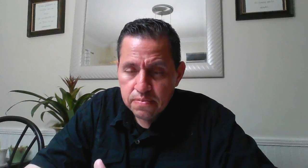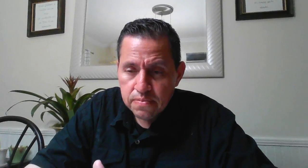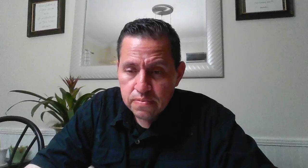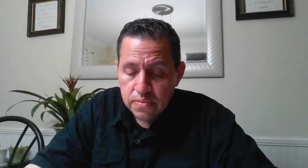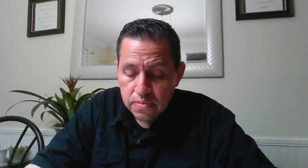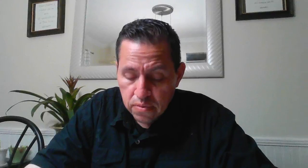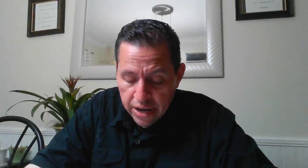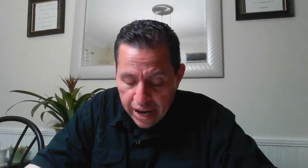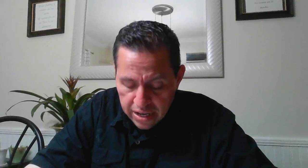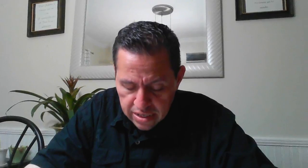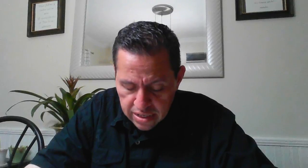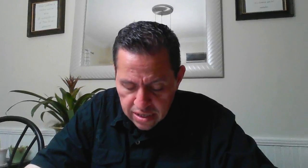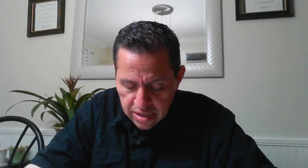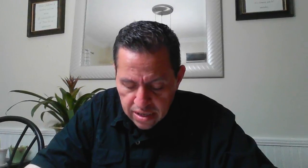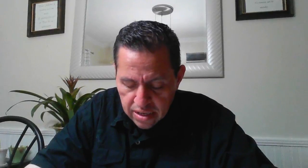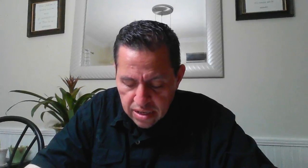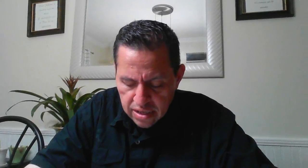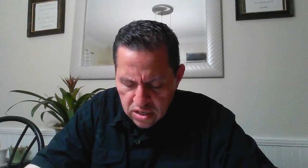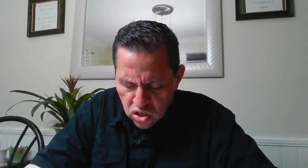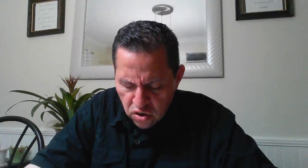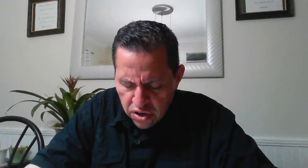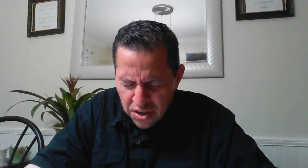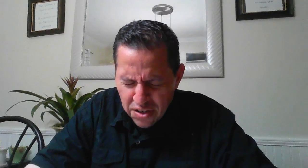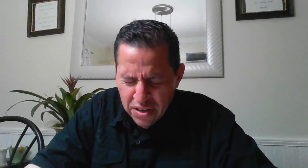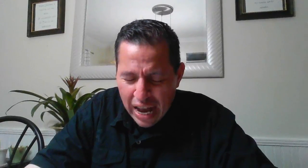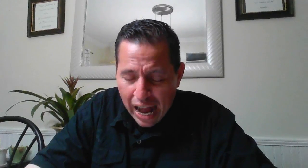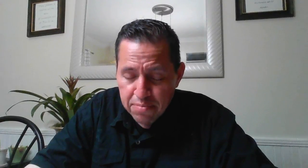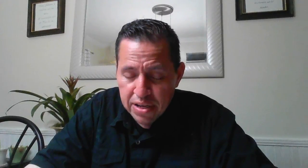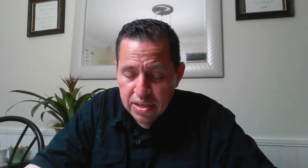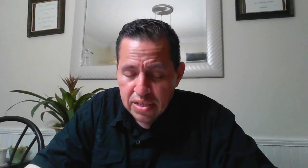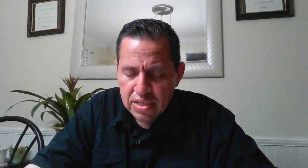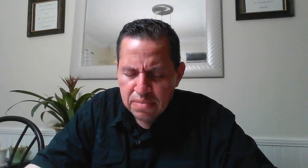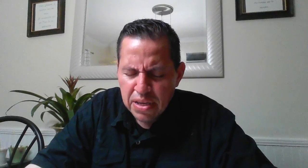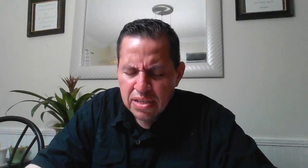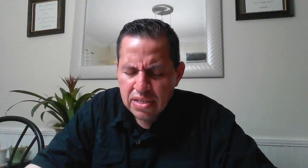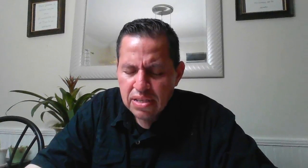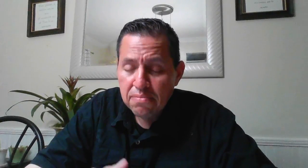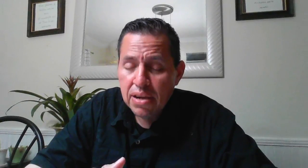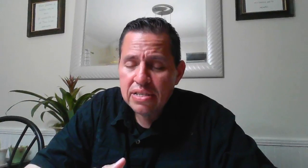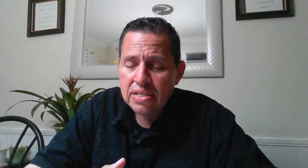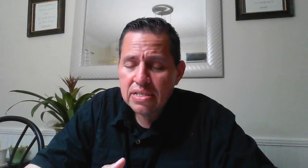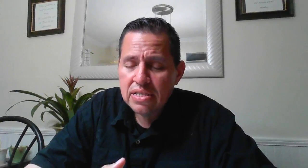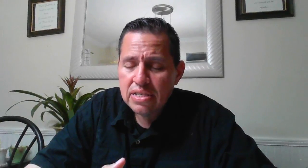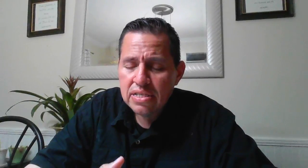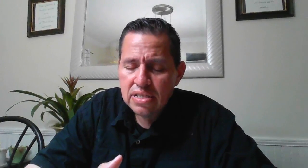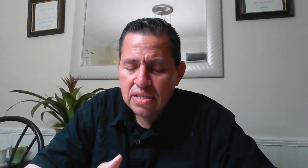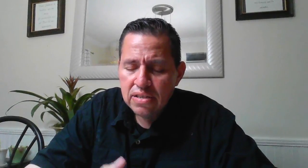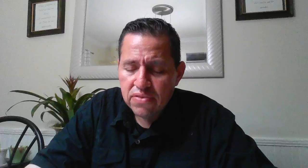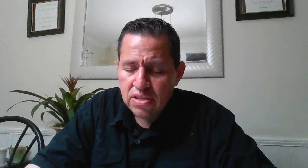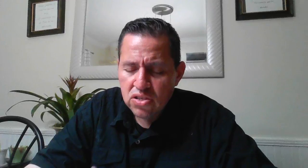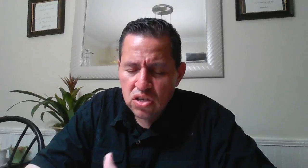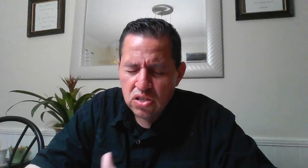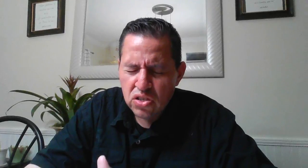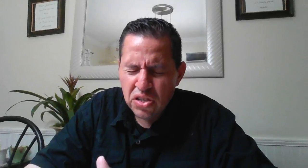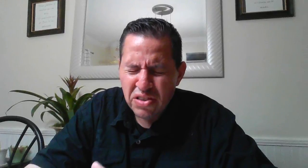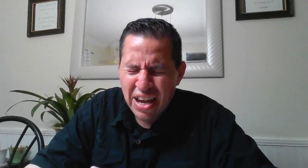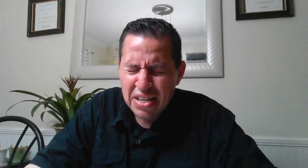we ask the joy happiness peace and blessings for this country united